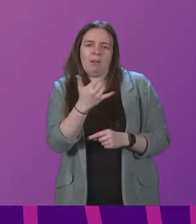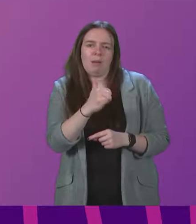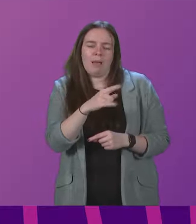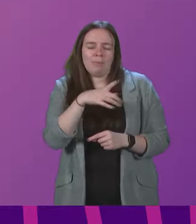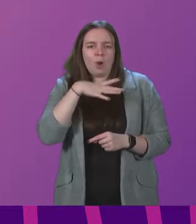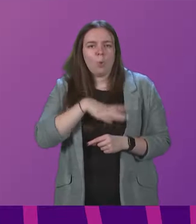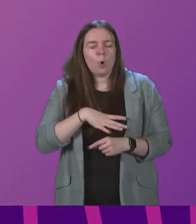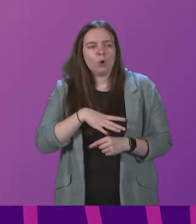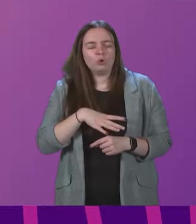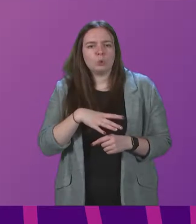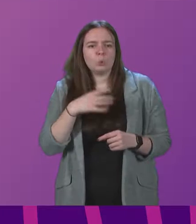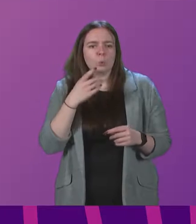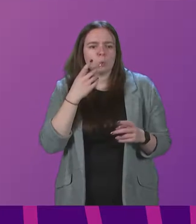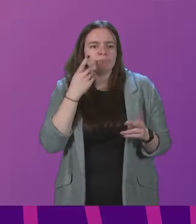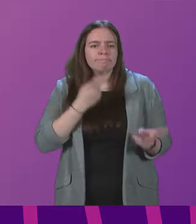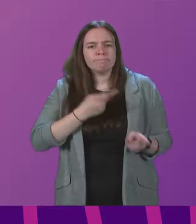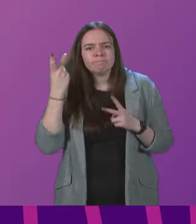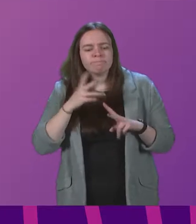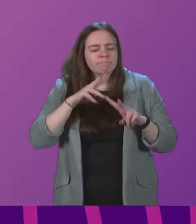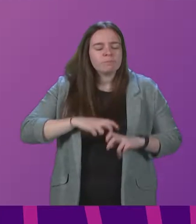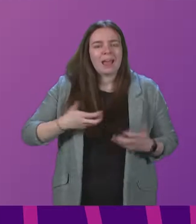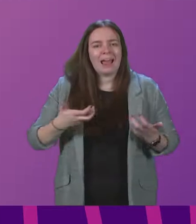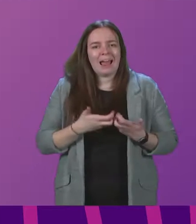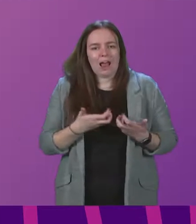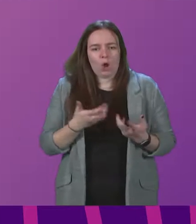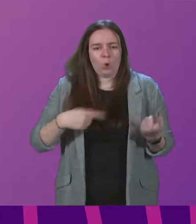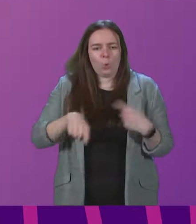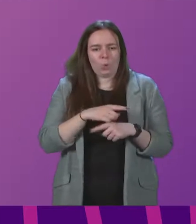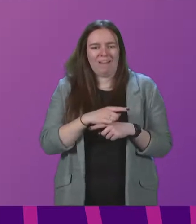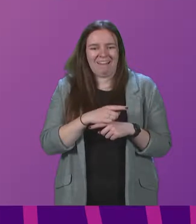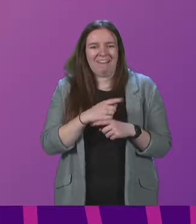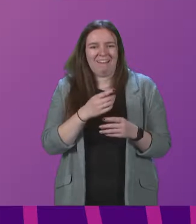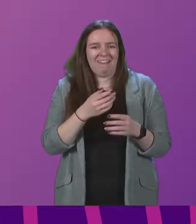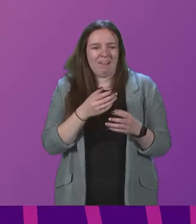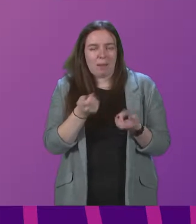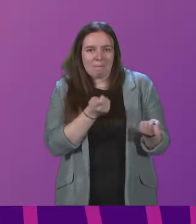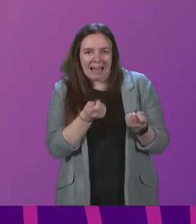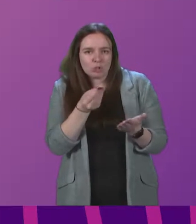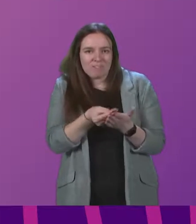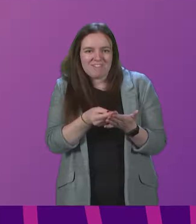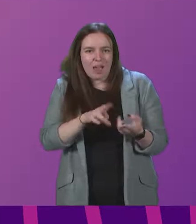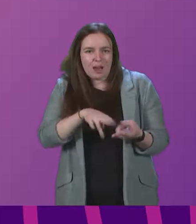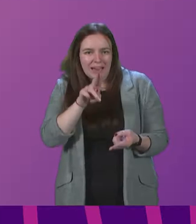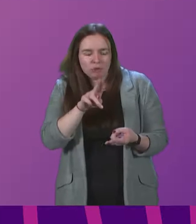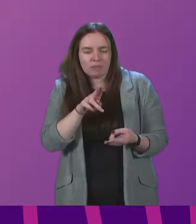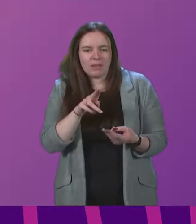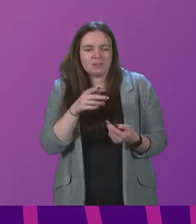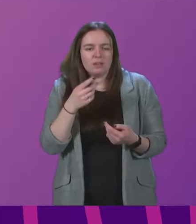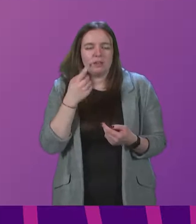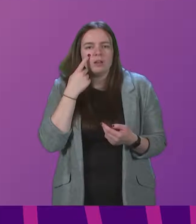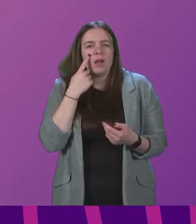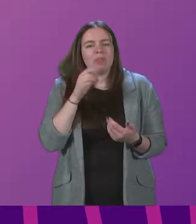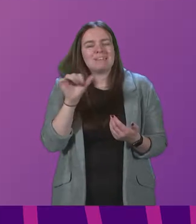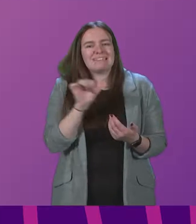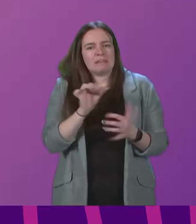re-look at how we do fare increases, have a look at the ticketing settlement